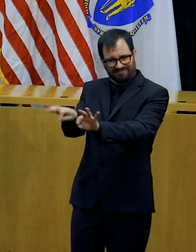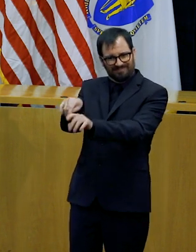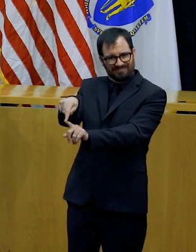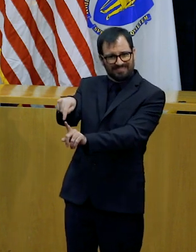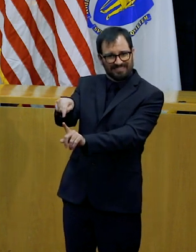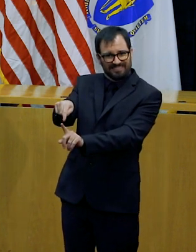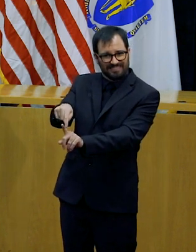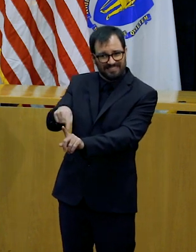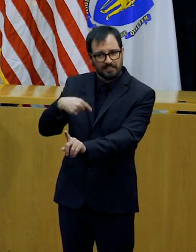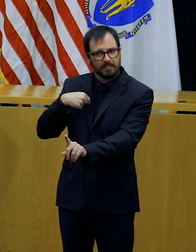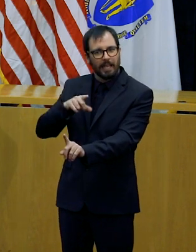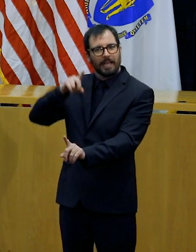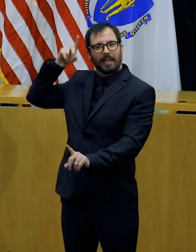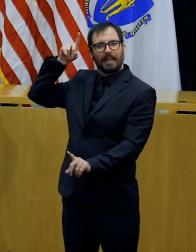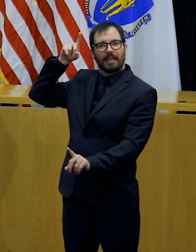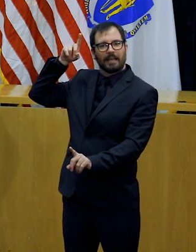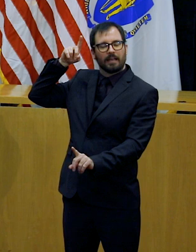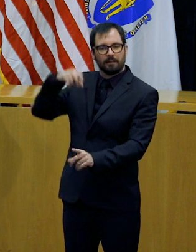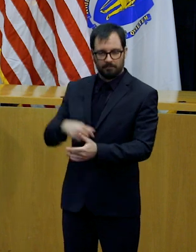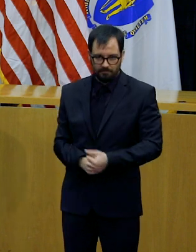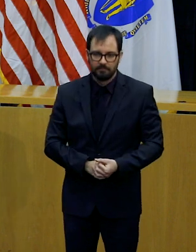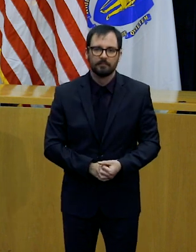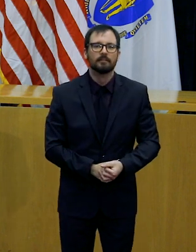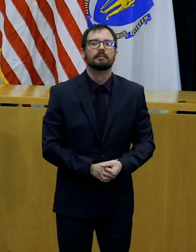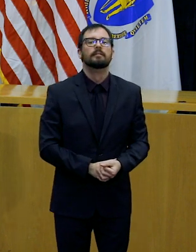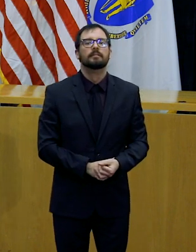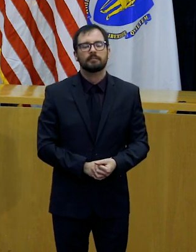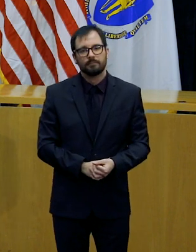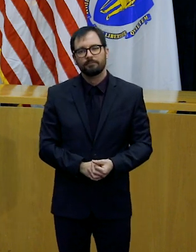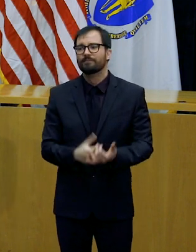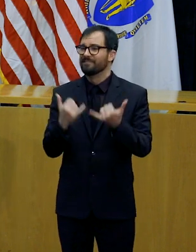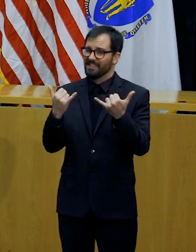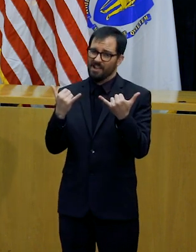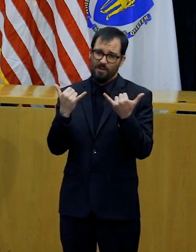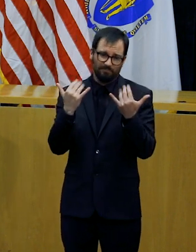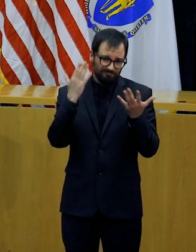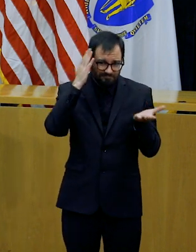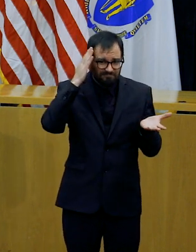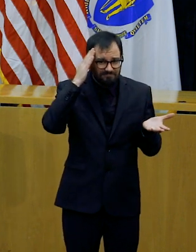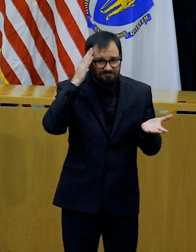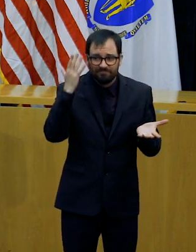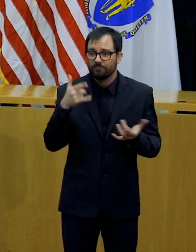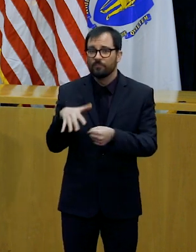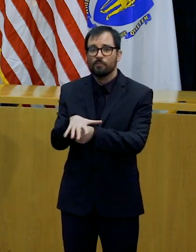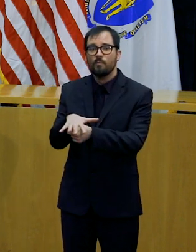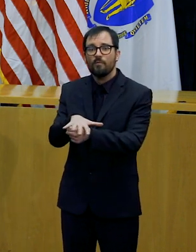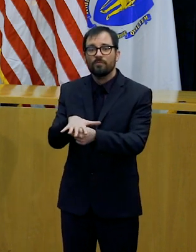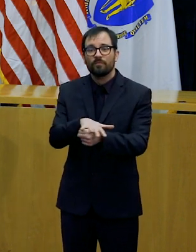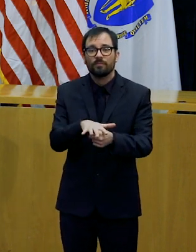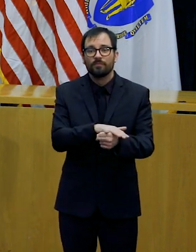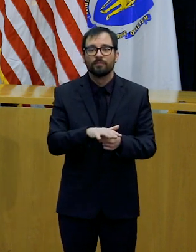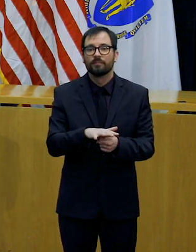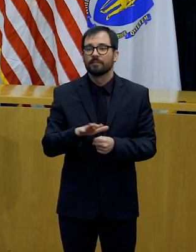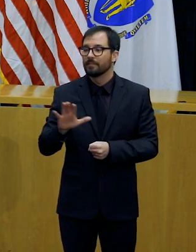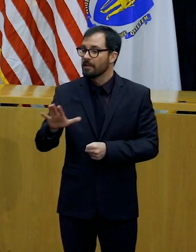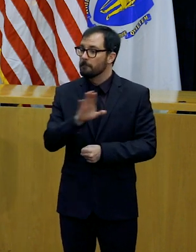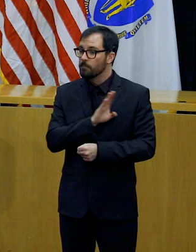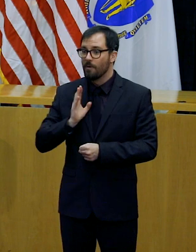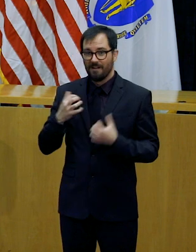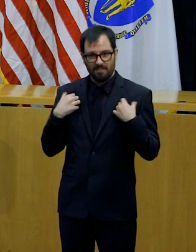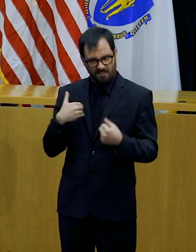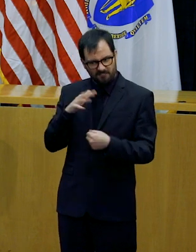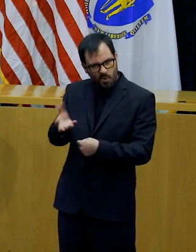course, now ramping up more efforts through their boards of health and basically mobilizing their